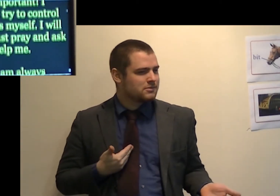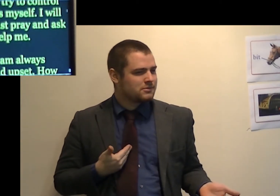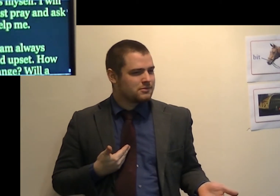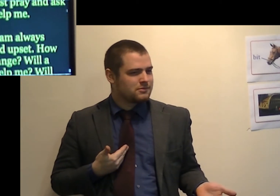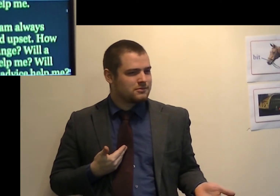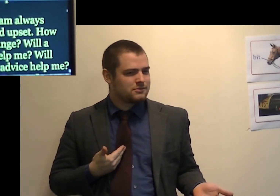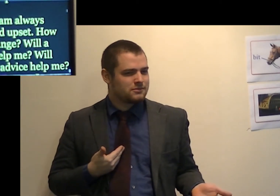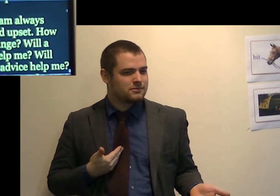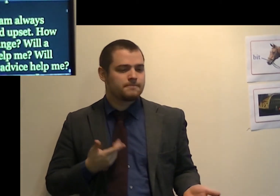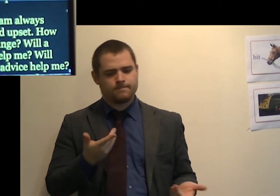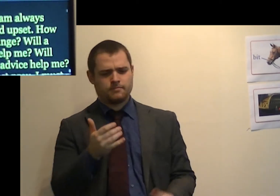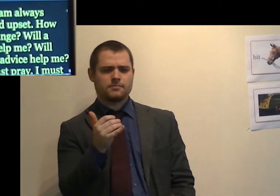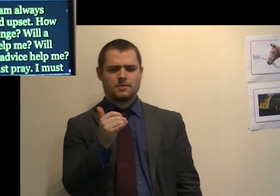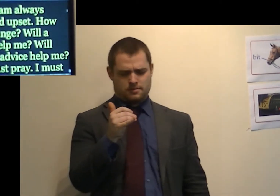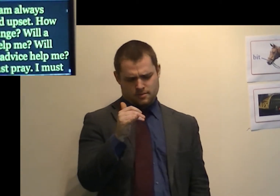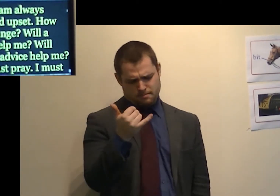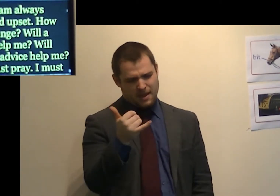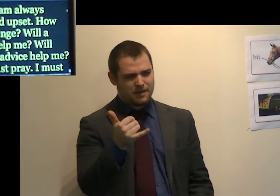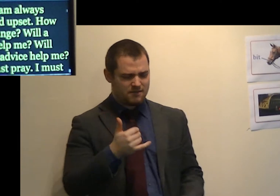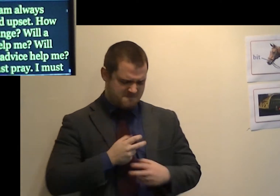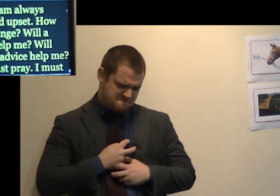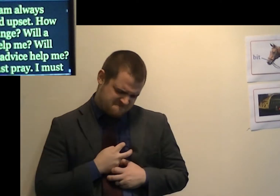Maybe I am always angry and upset.